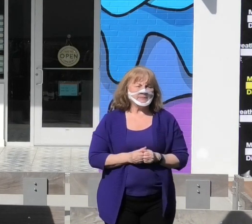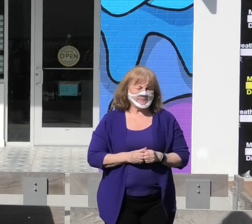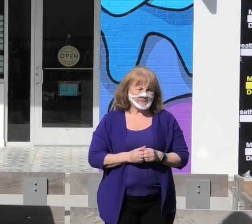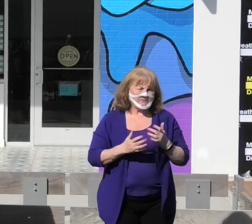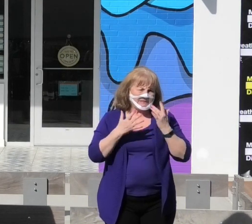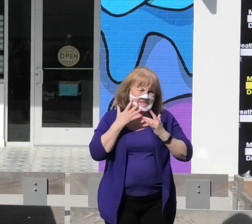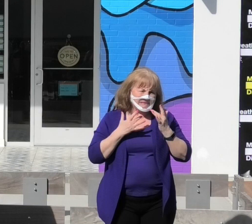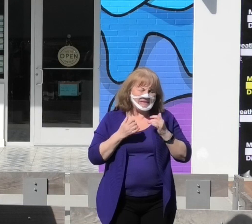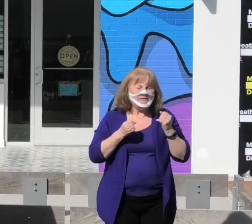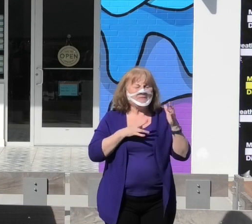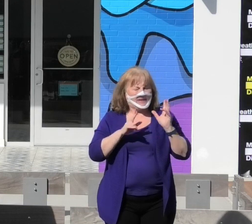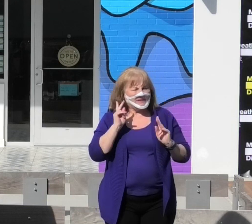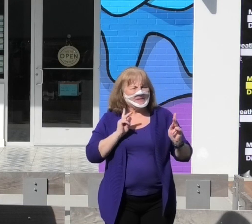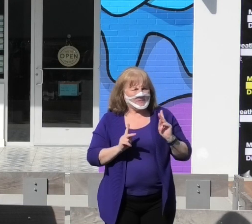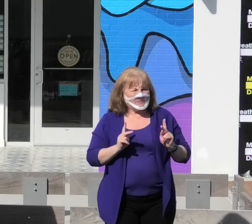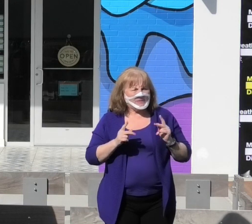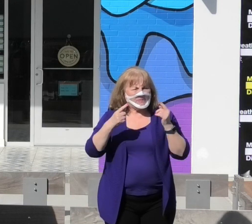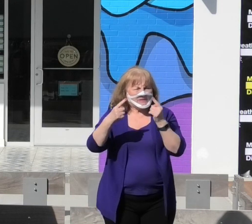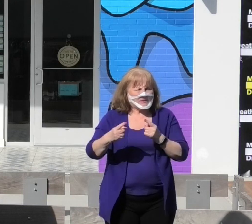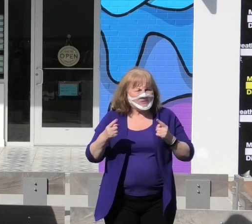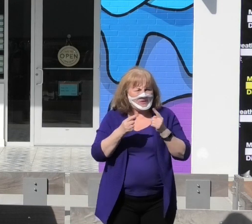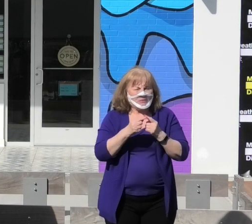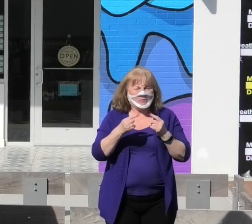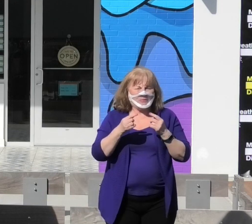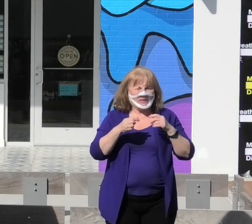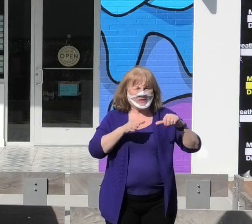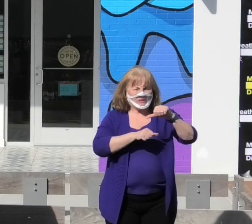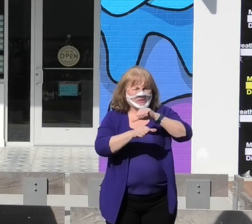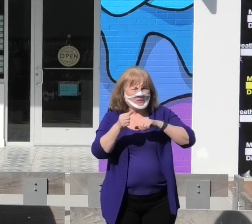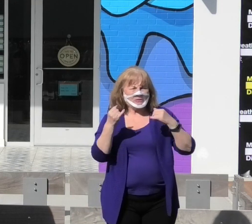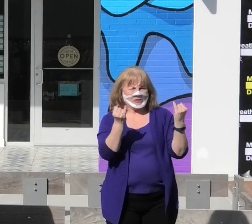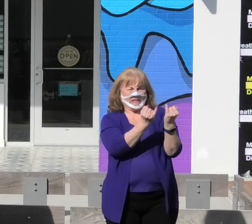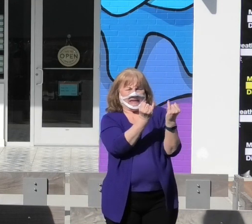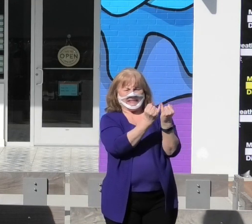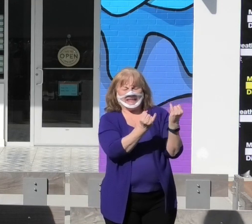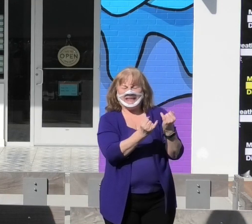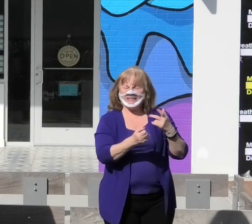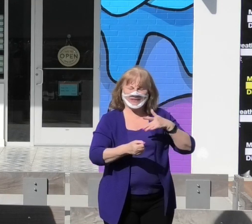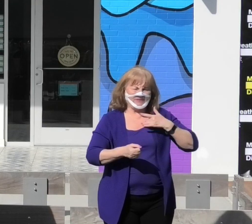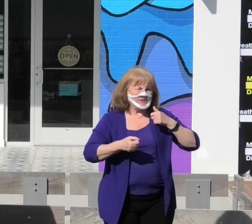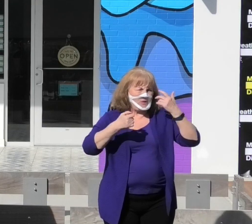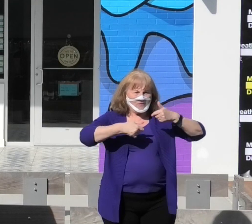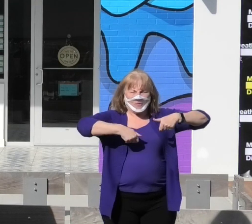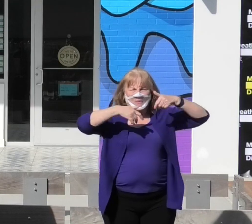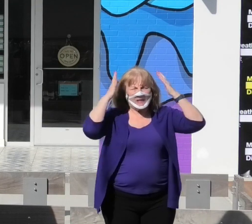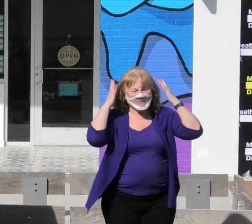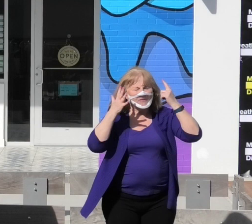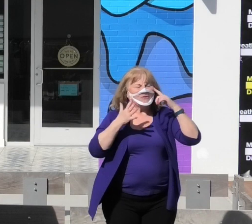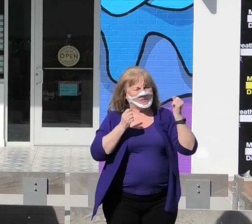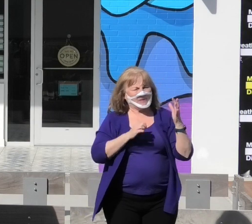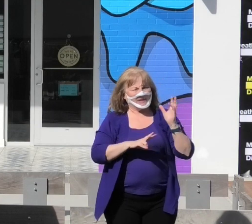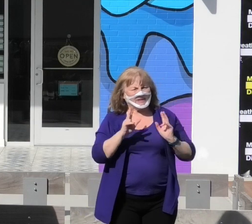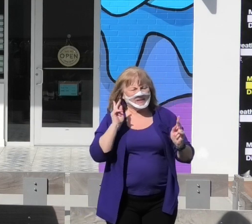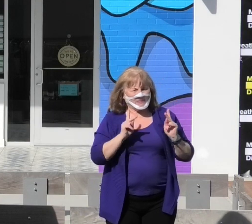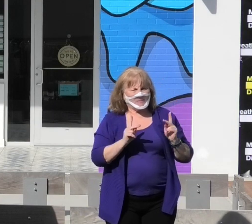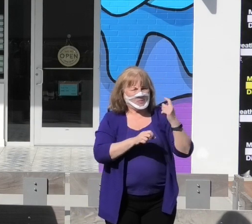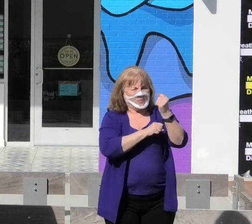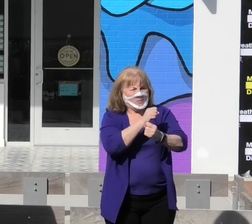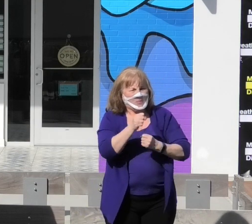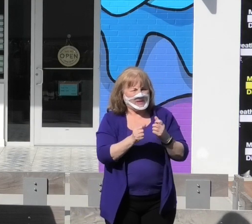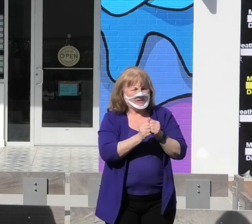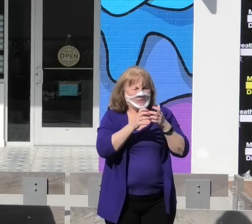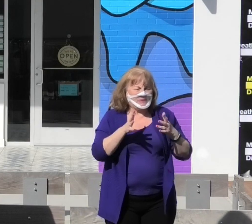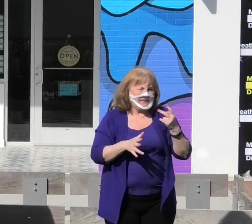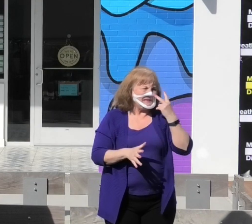For many of our residents, the struggle of social isolation has been overwhelming. For many, a year without